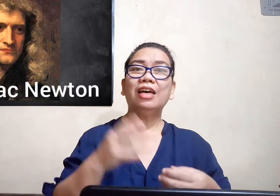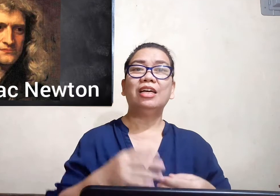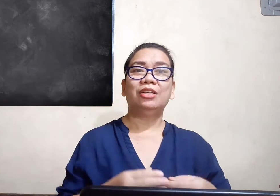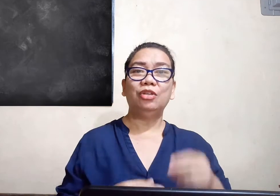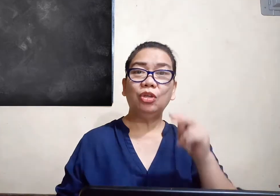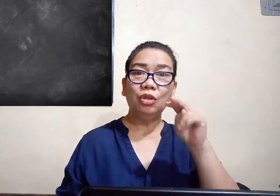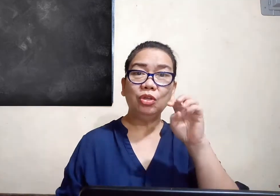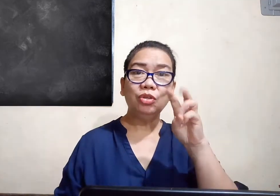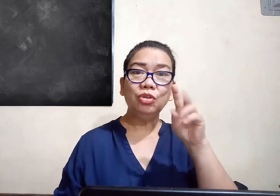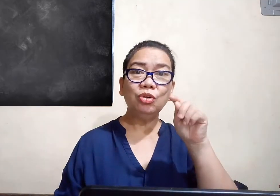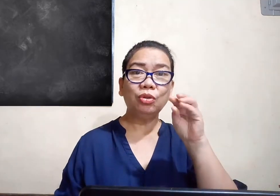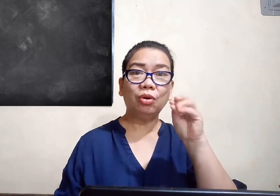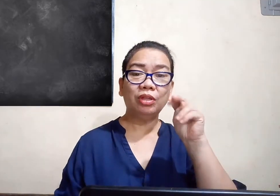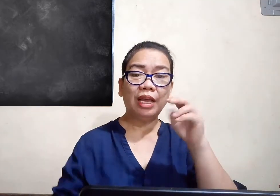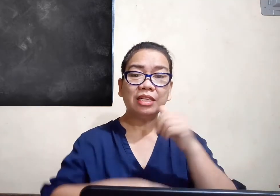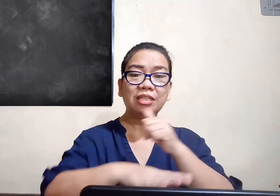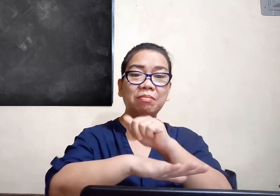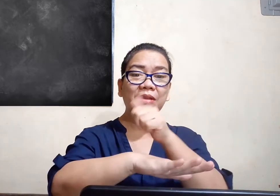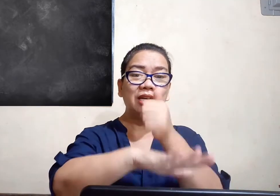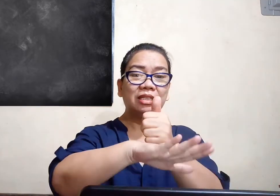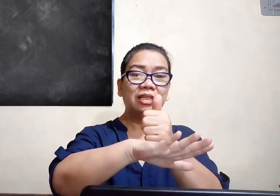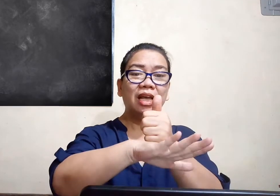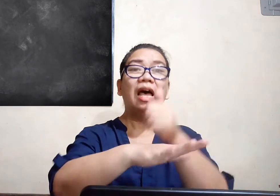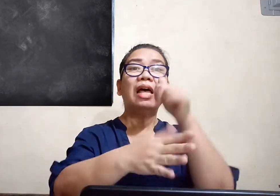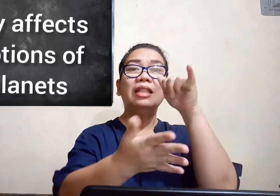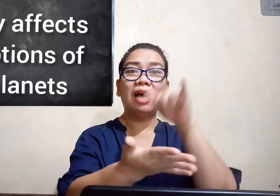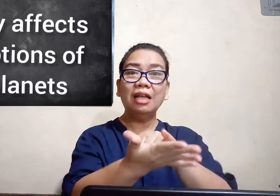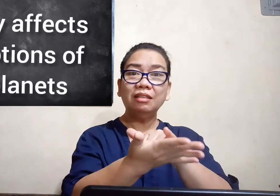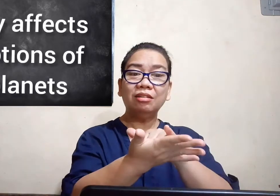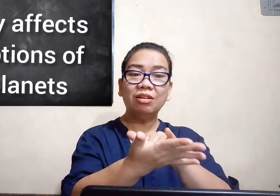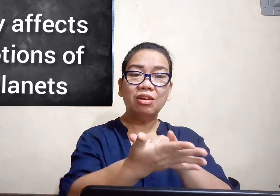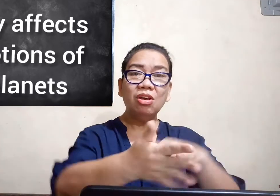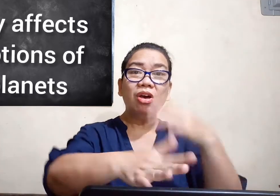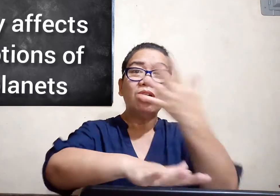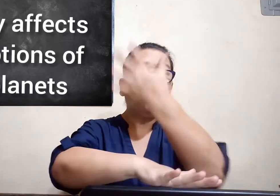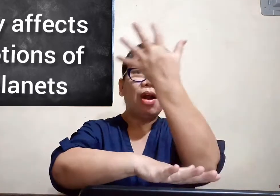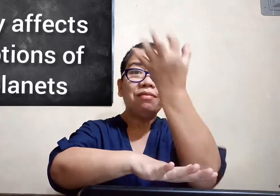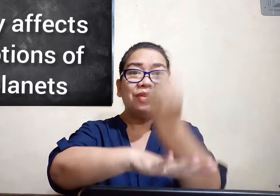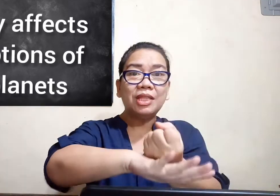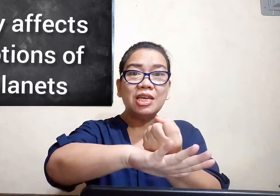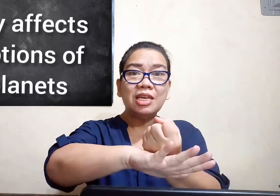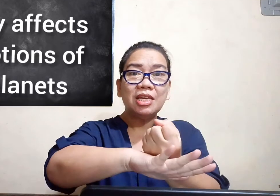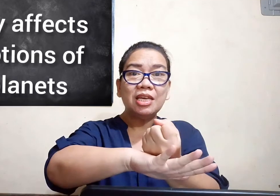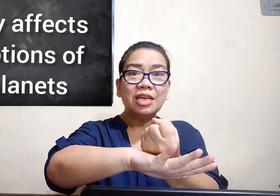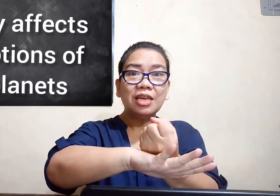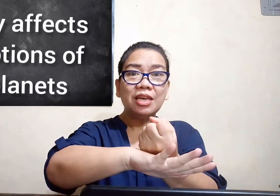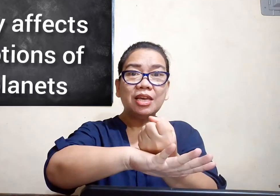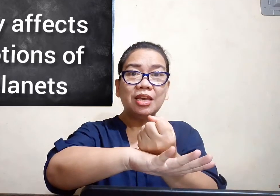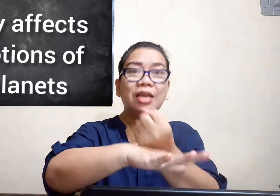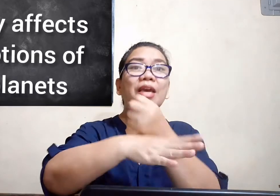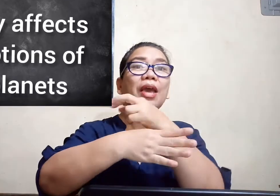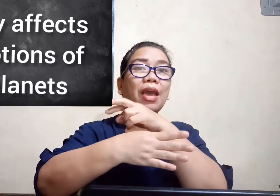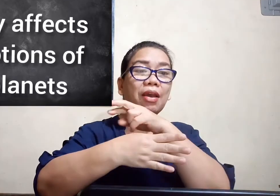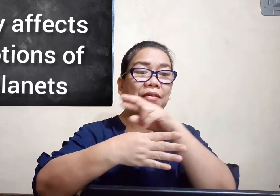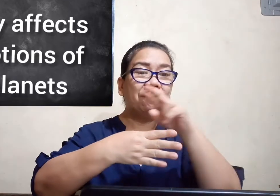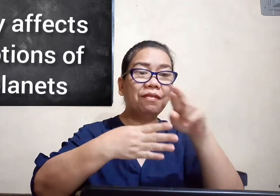Newton established that gravity effects